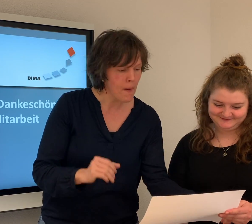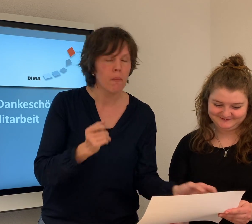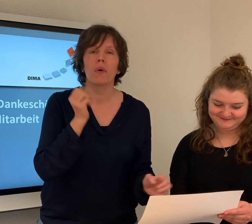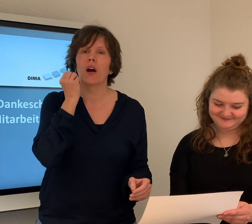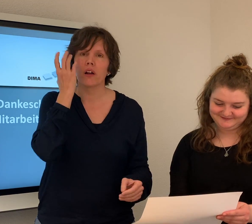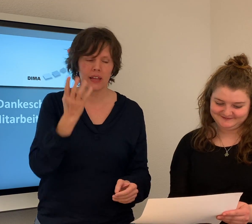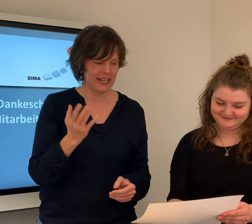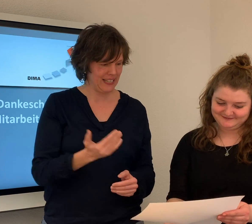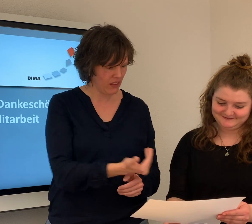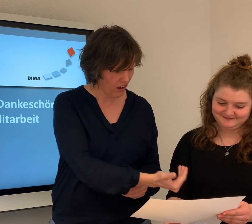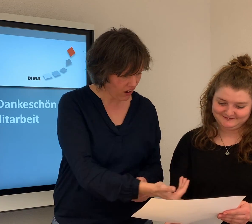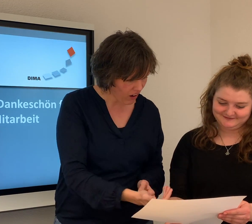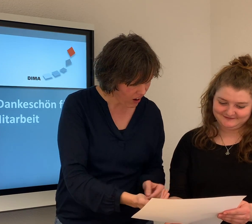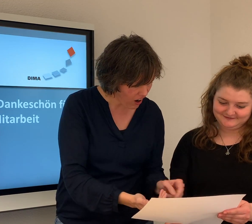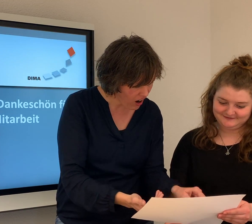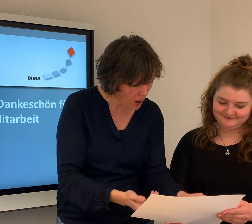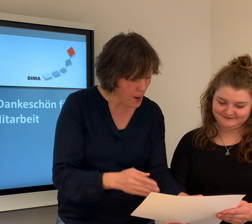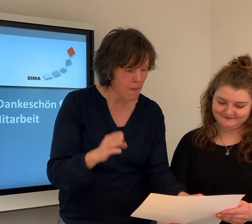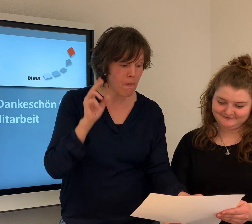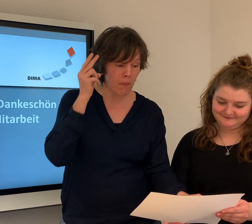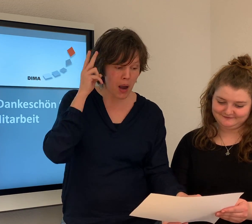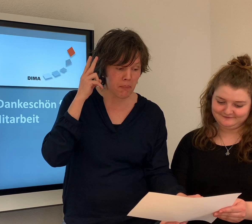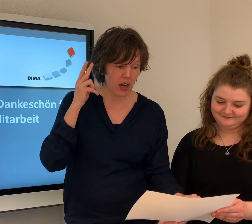Stop it. Stop it.